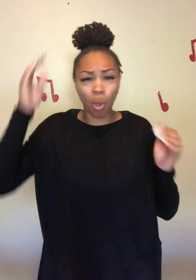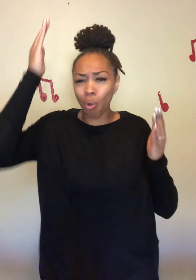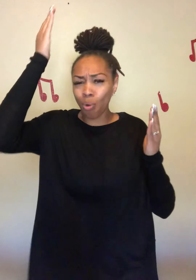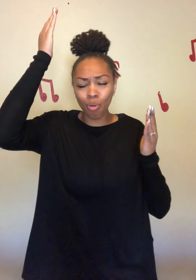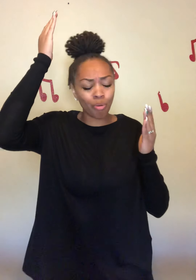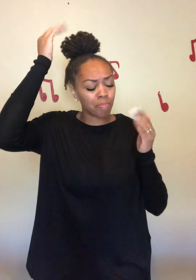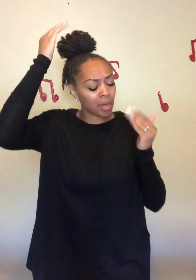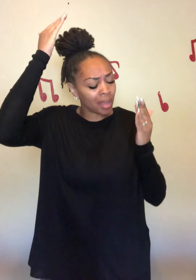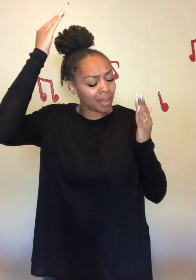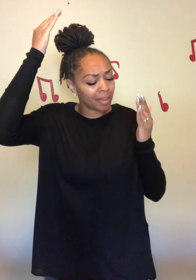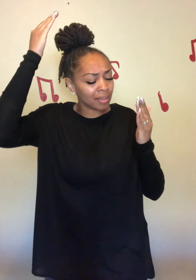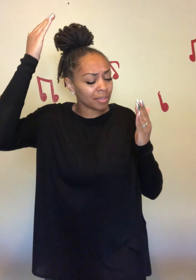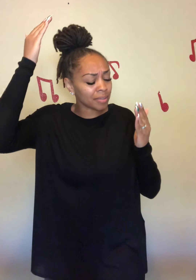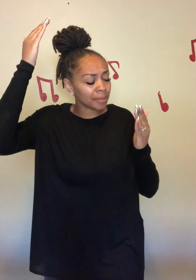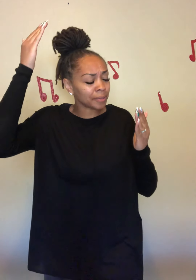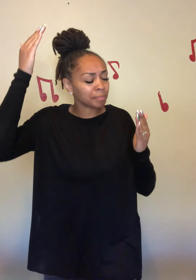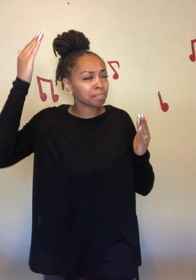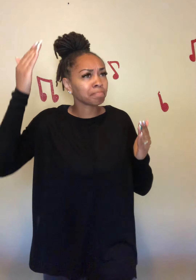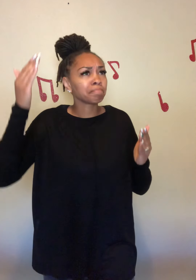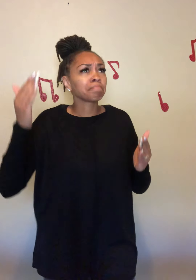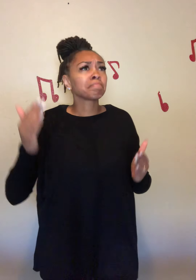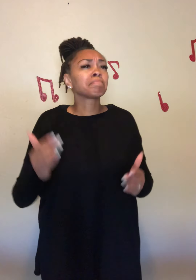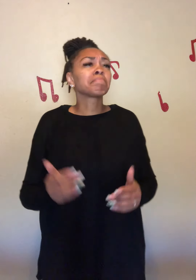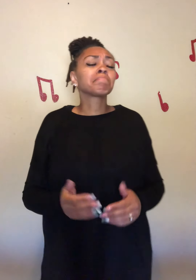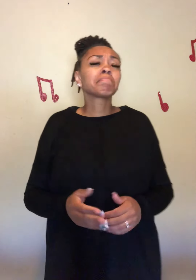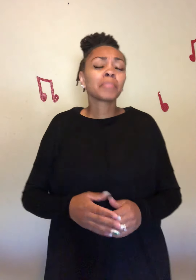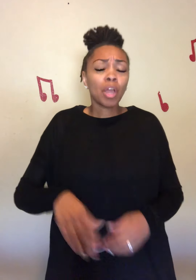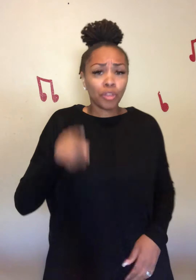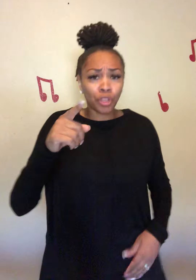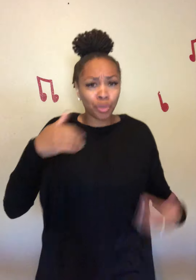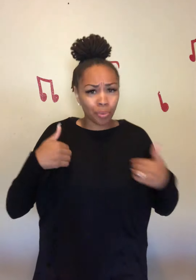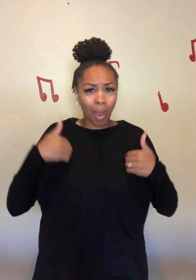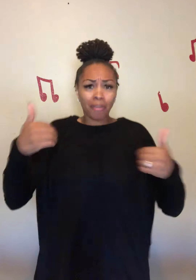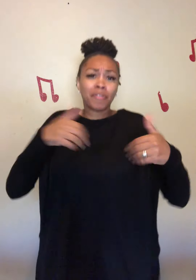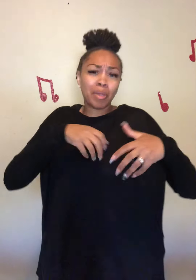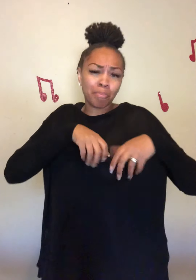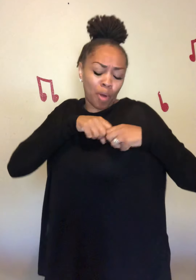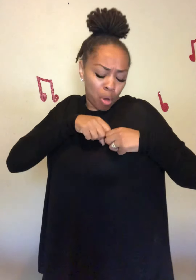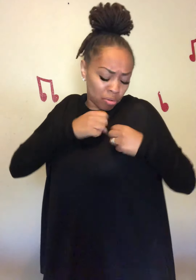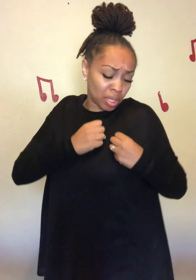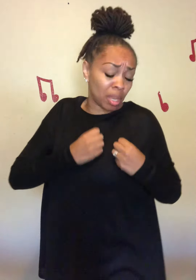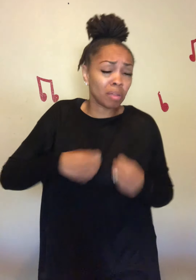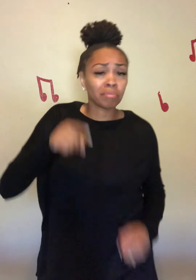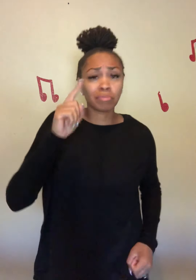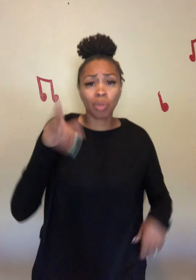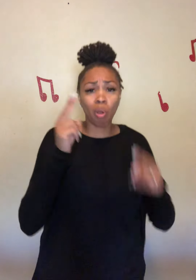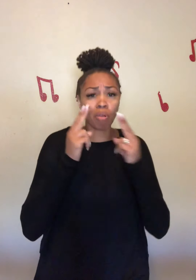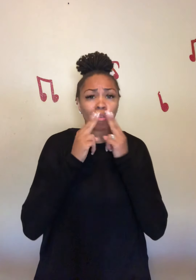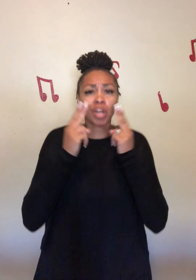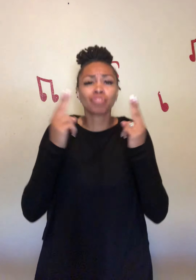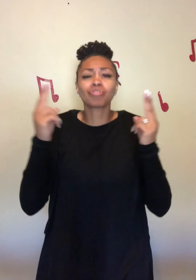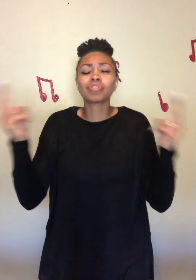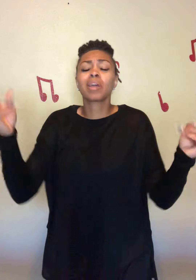hopeless Though you have been broken Your innocence